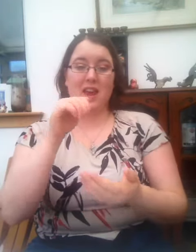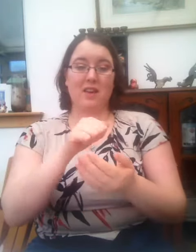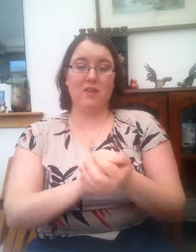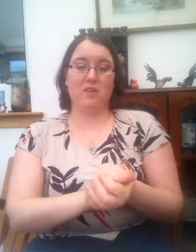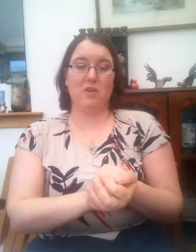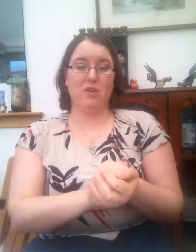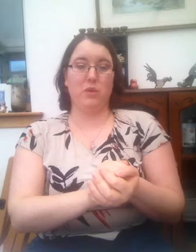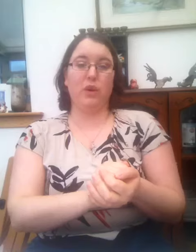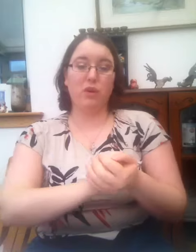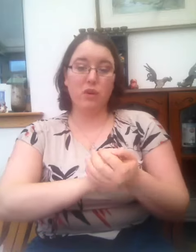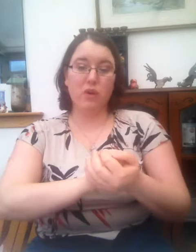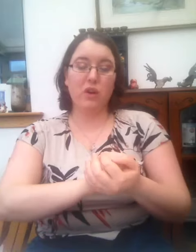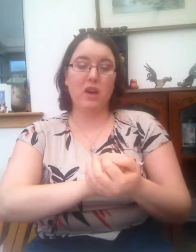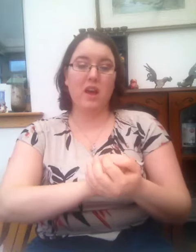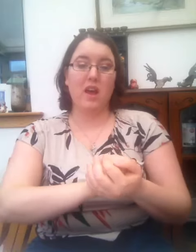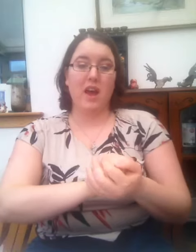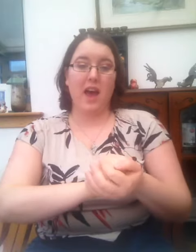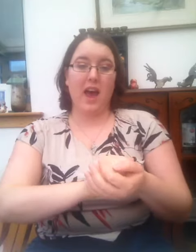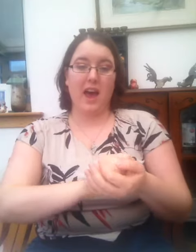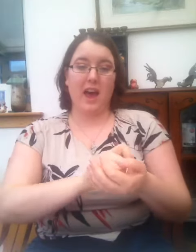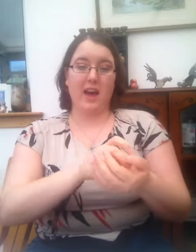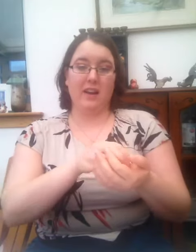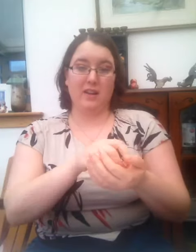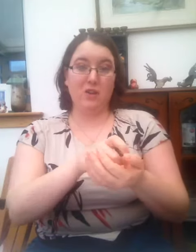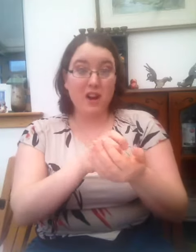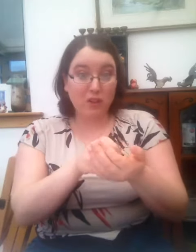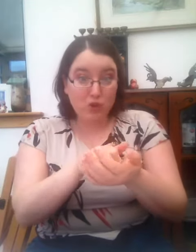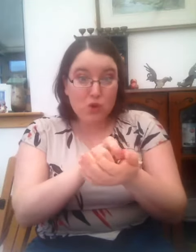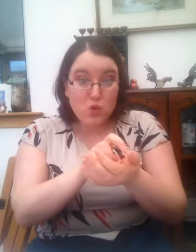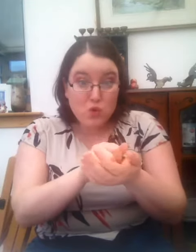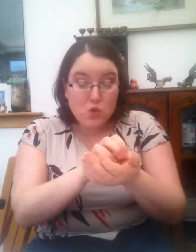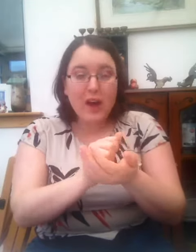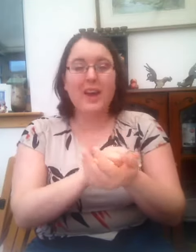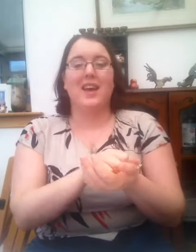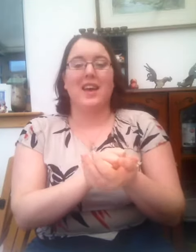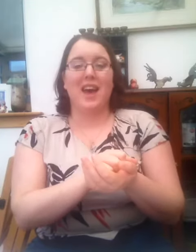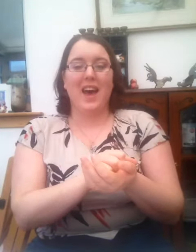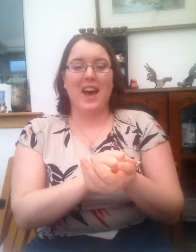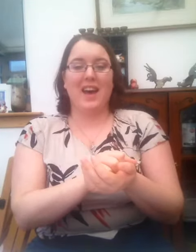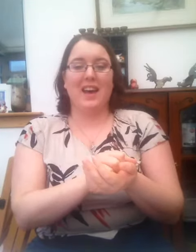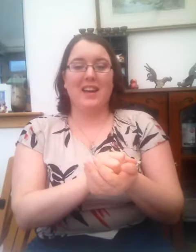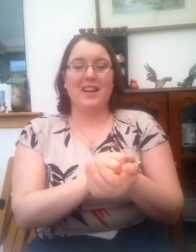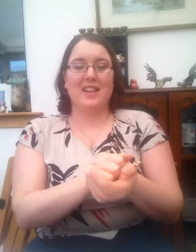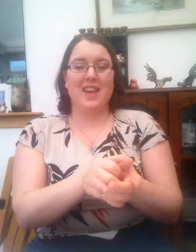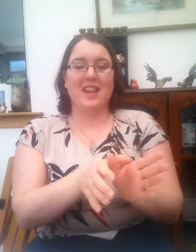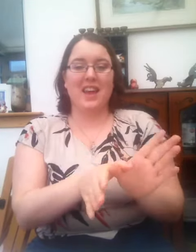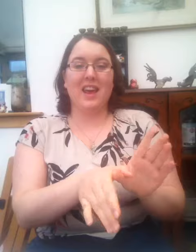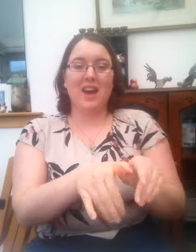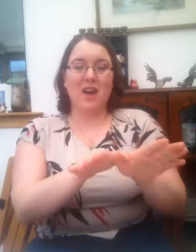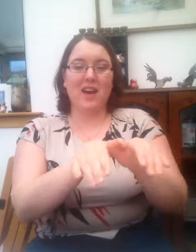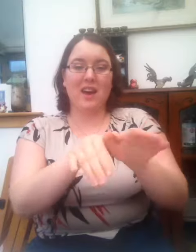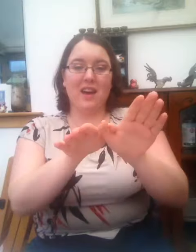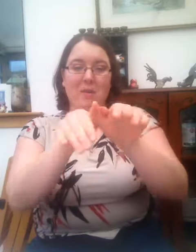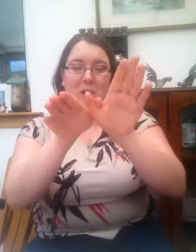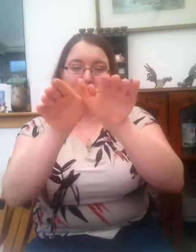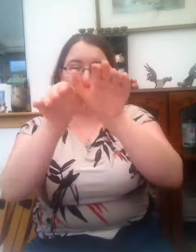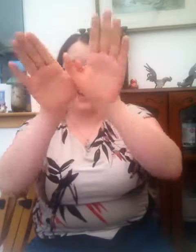go into a cocoon and they turn into goo and then they come out as a butterfly